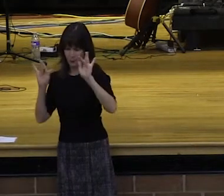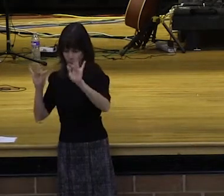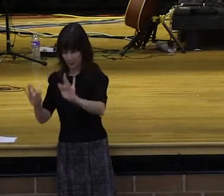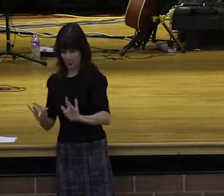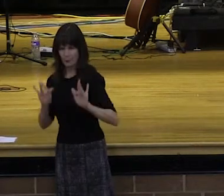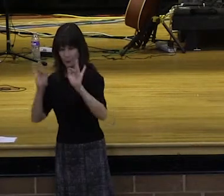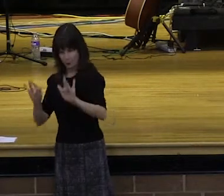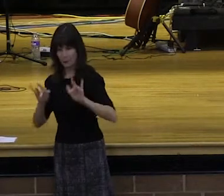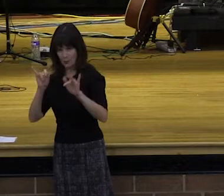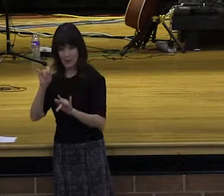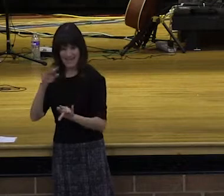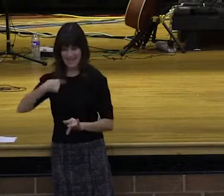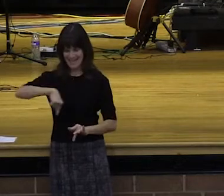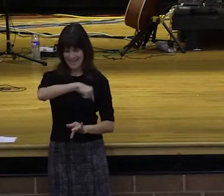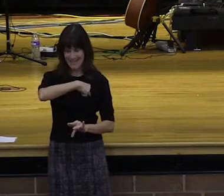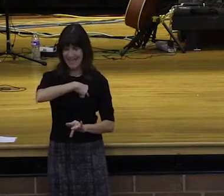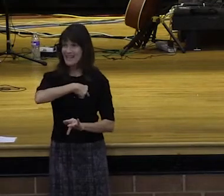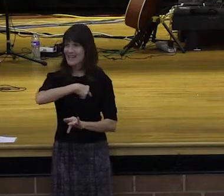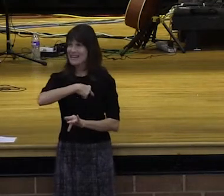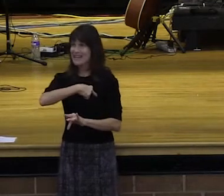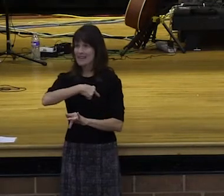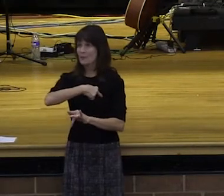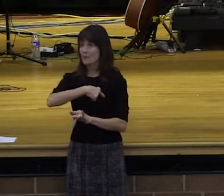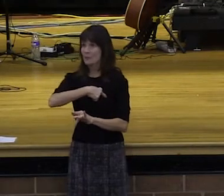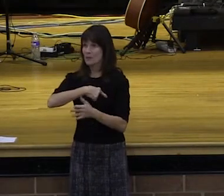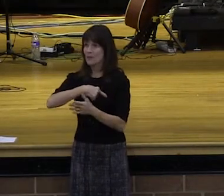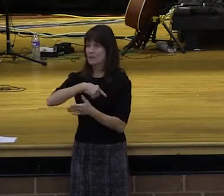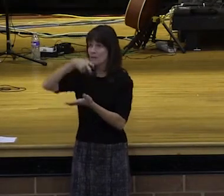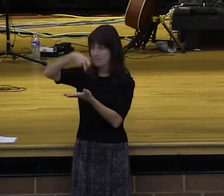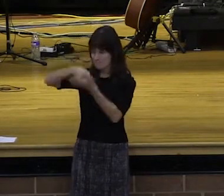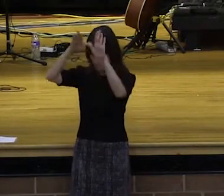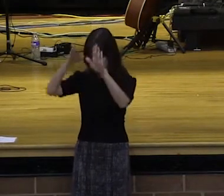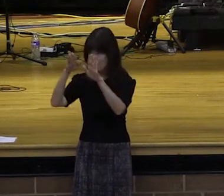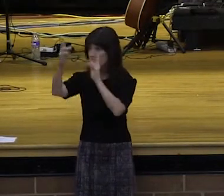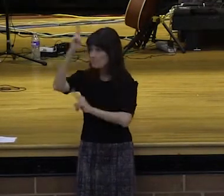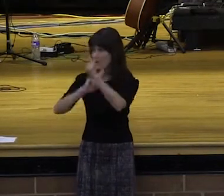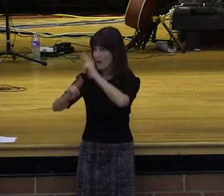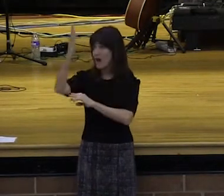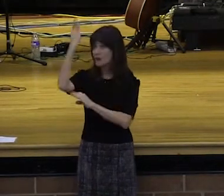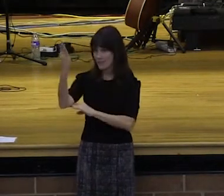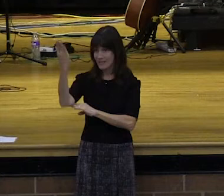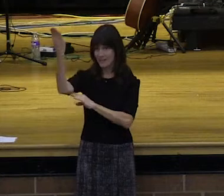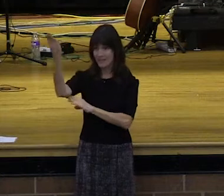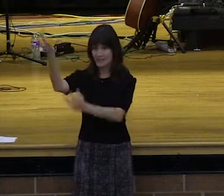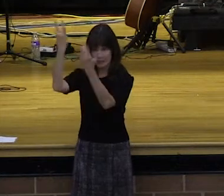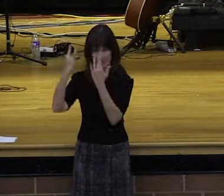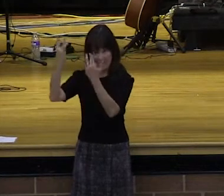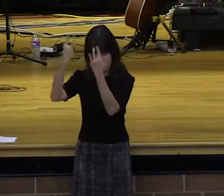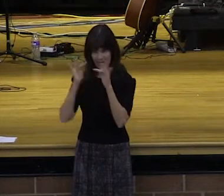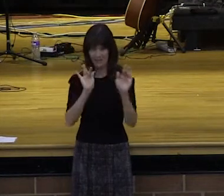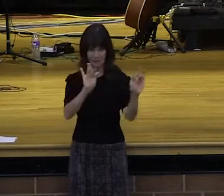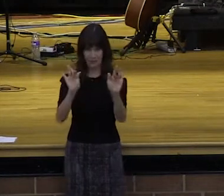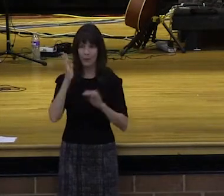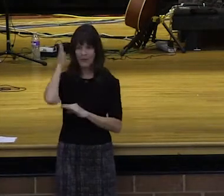The nature of God. Verse 17. But the loving kindness of the Lord is from everlasting to